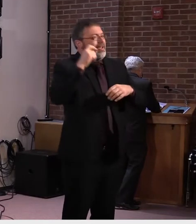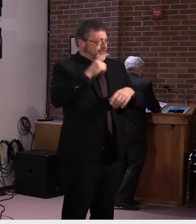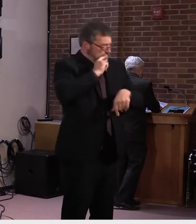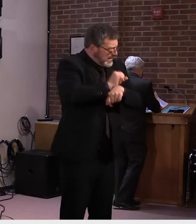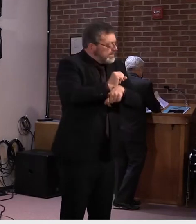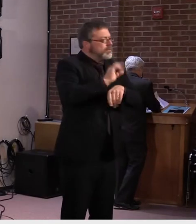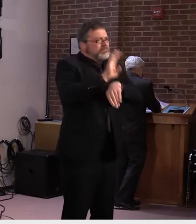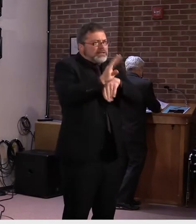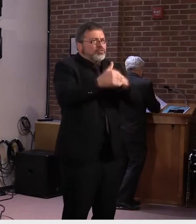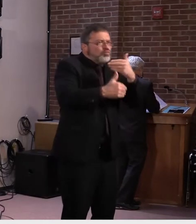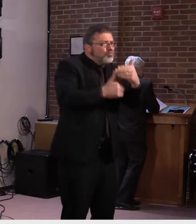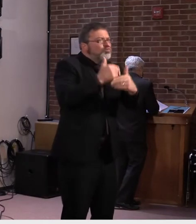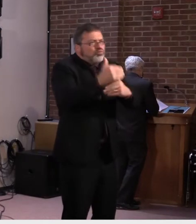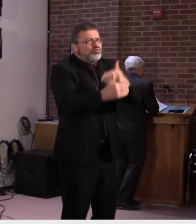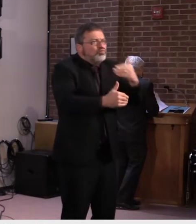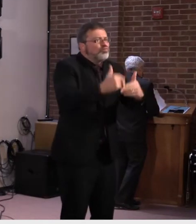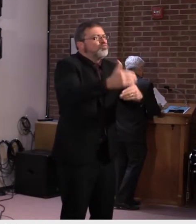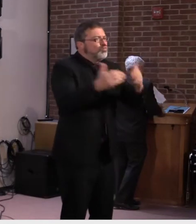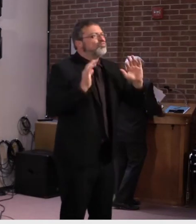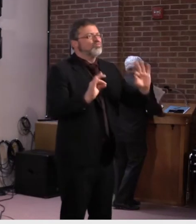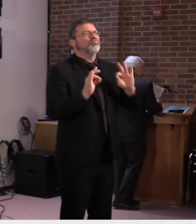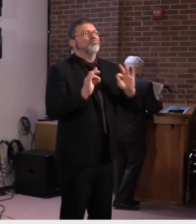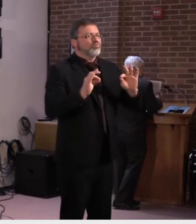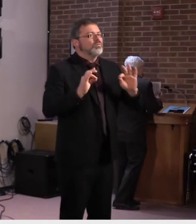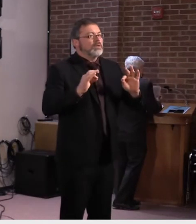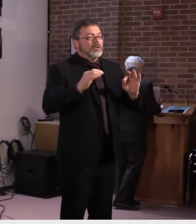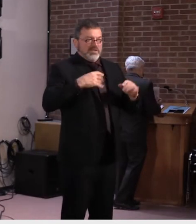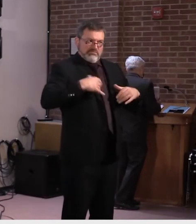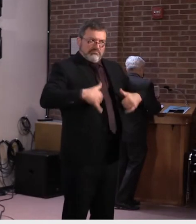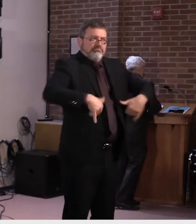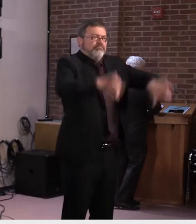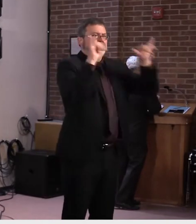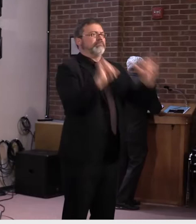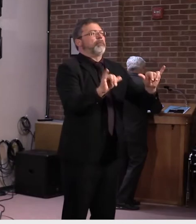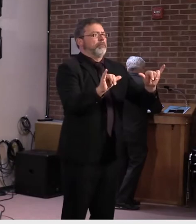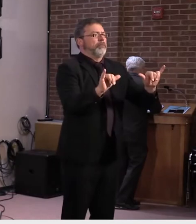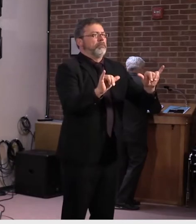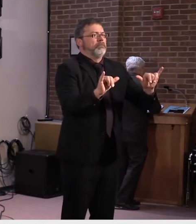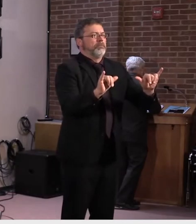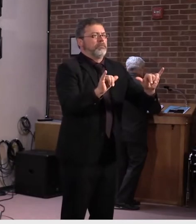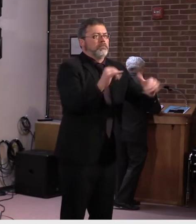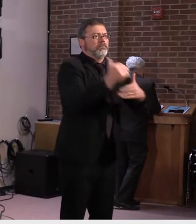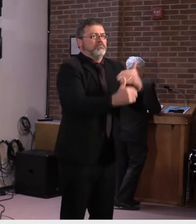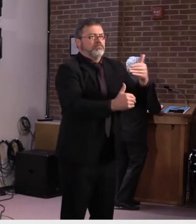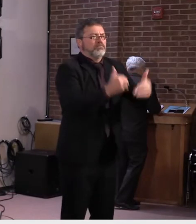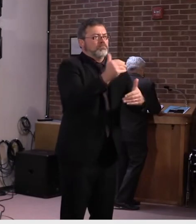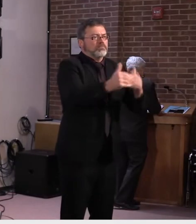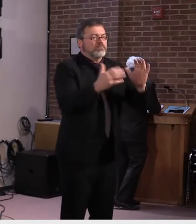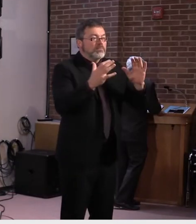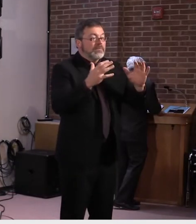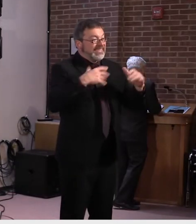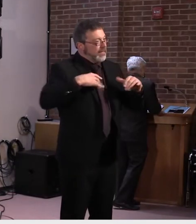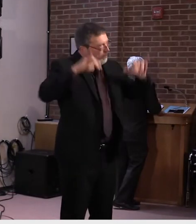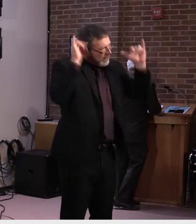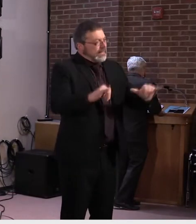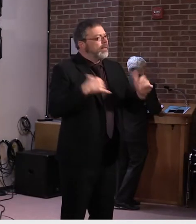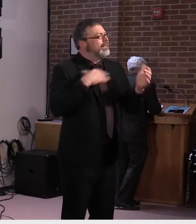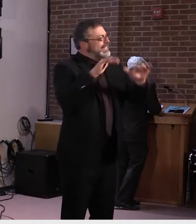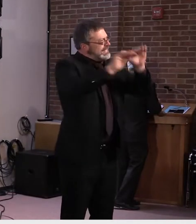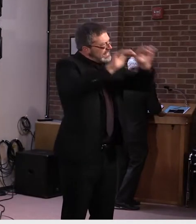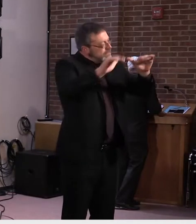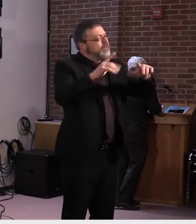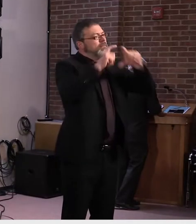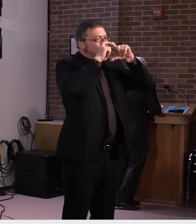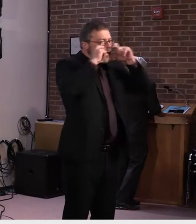So let's continue the good work and stay focused. Wear a mask when you can't stay physically separated. Wash your hands a lot.